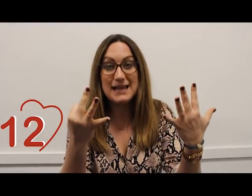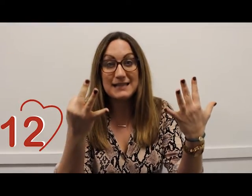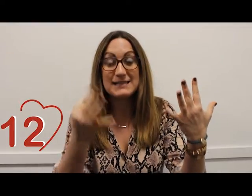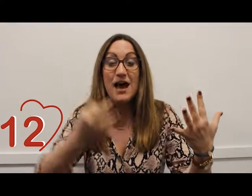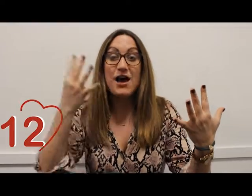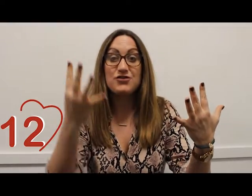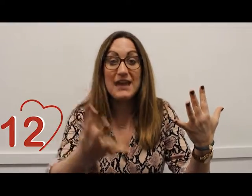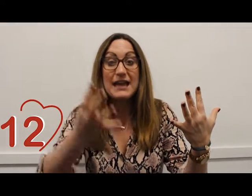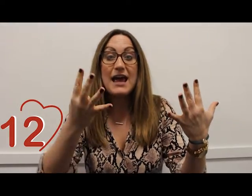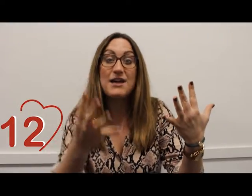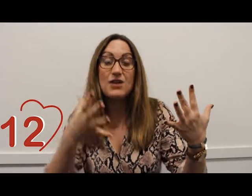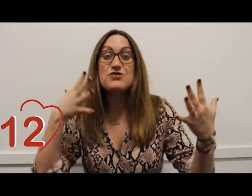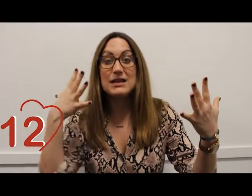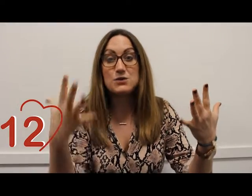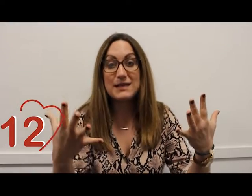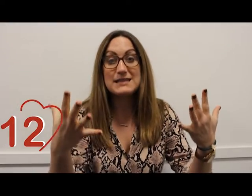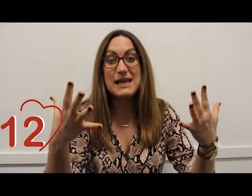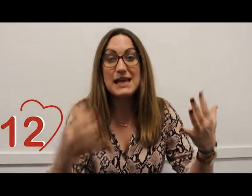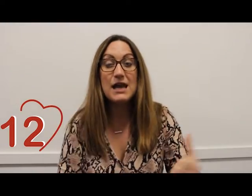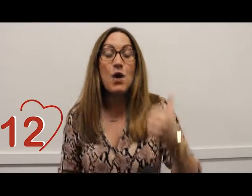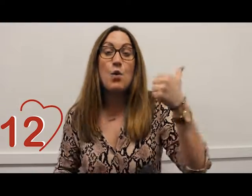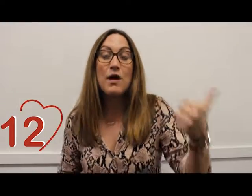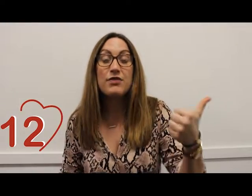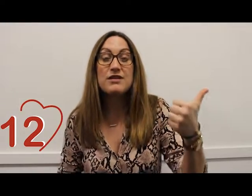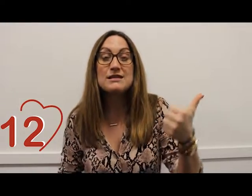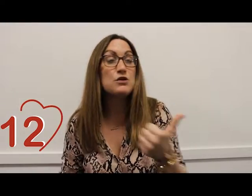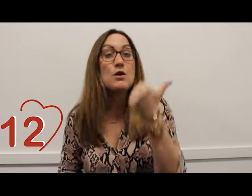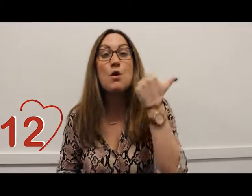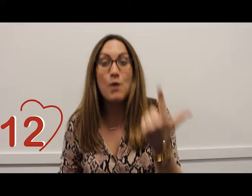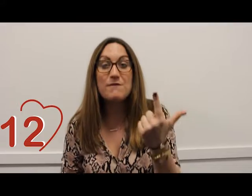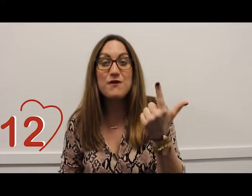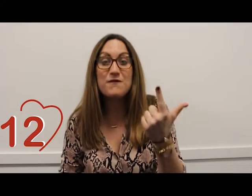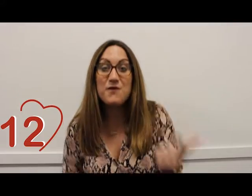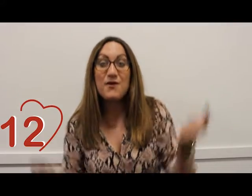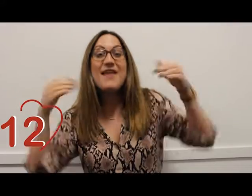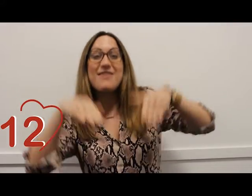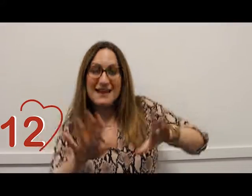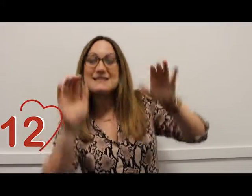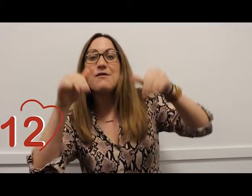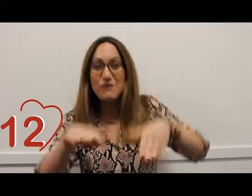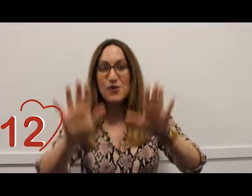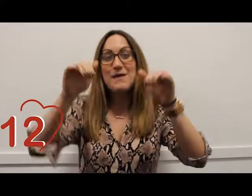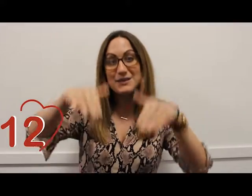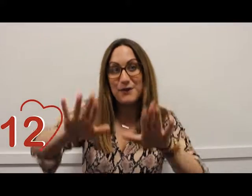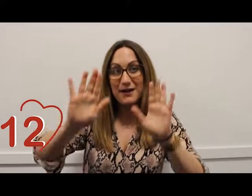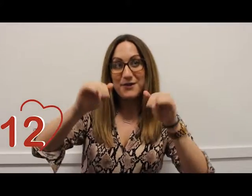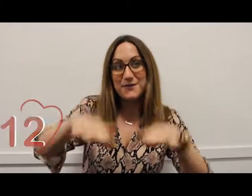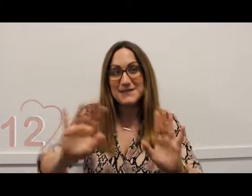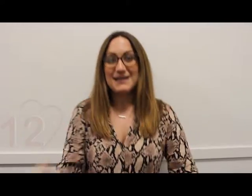108 and 120 1 3 2 1 4 4 that's how i roll my 12s